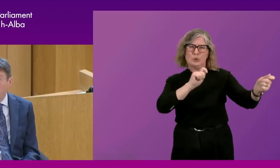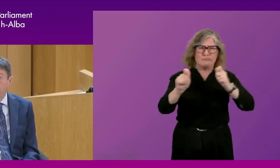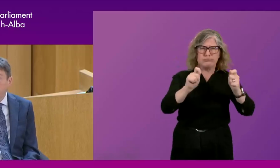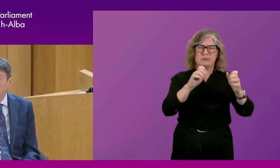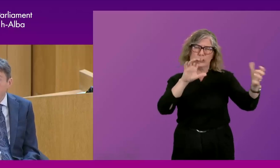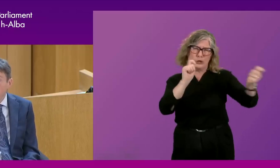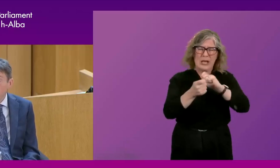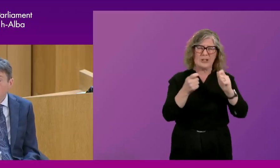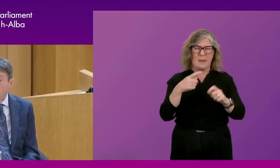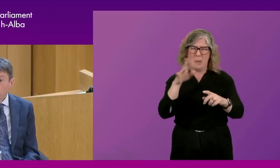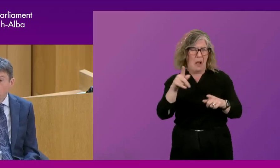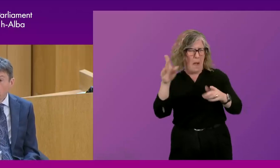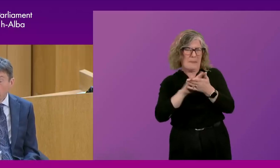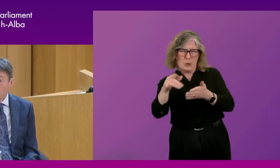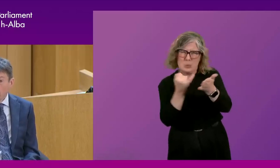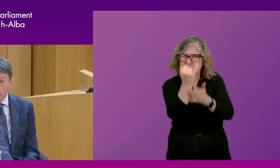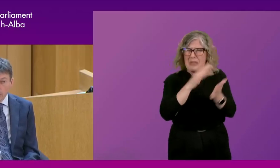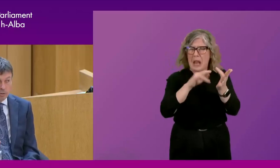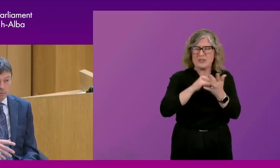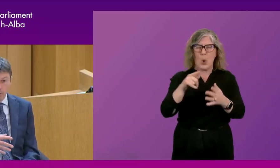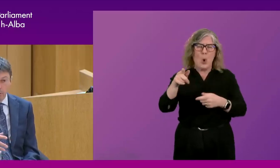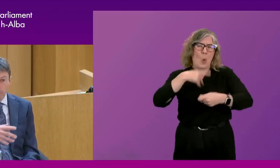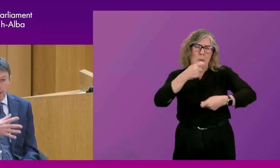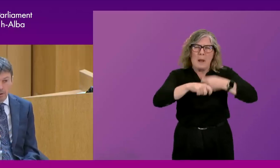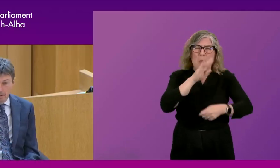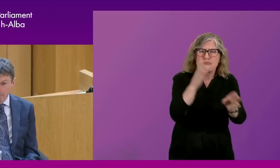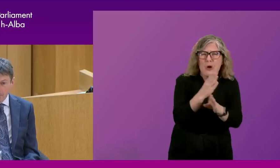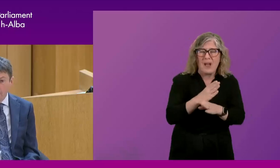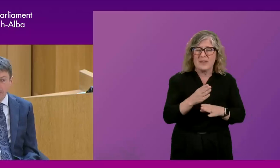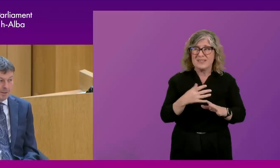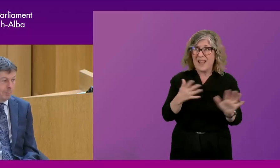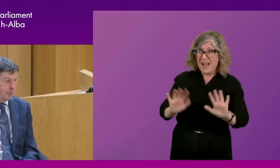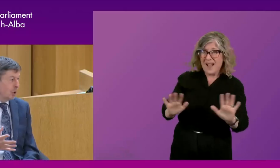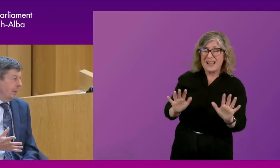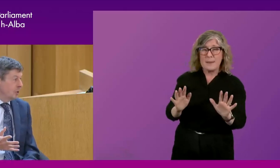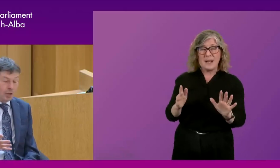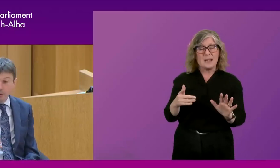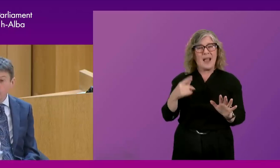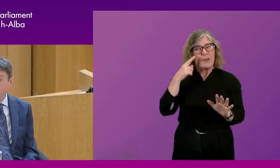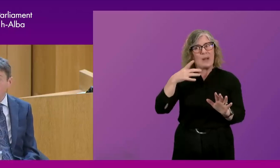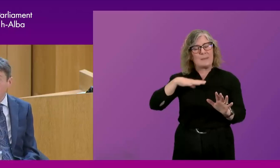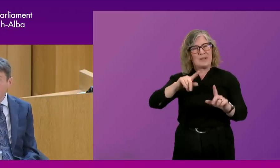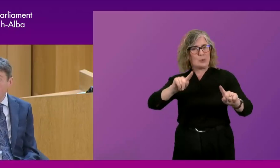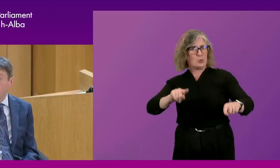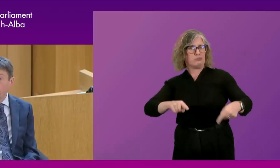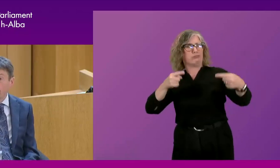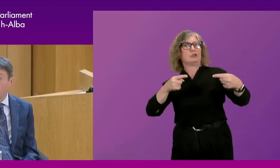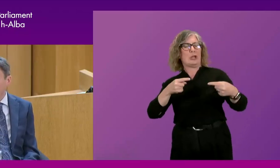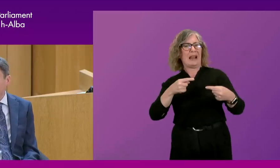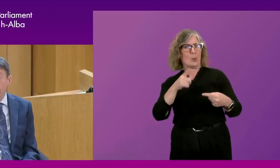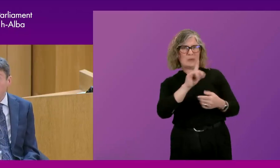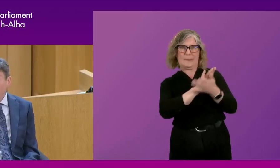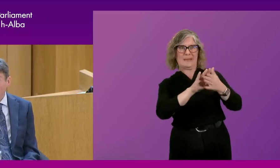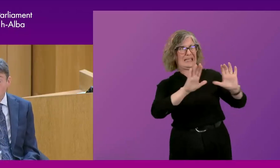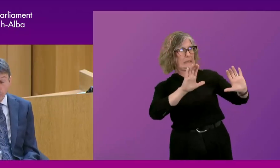you know, being anti-NHS. So, I mean, just somebody that's able to challenge that notion and have a genuine debate